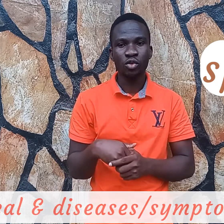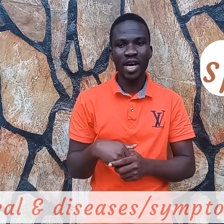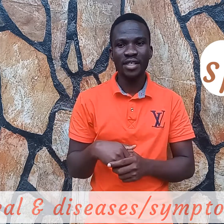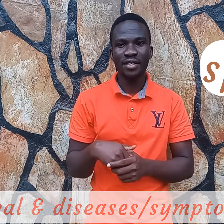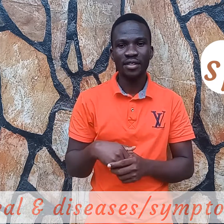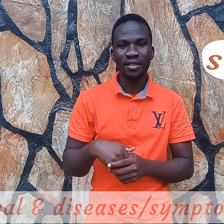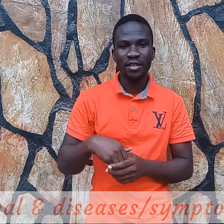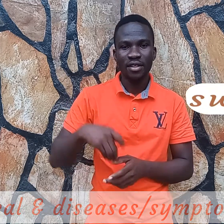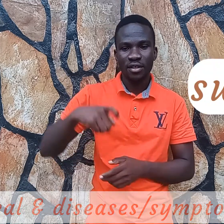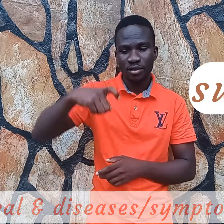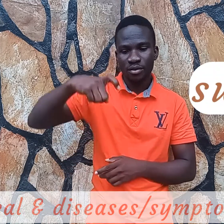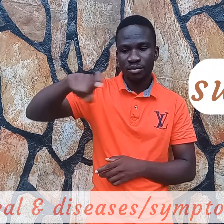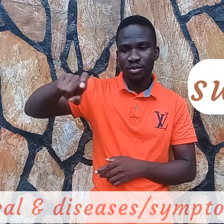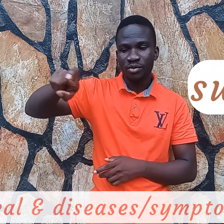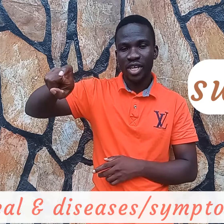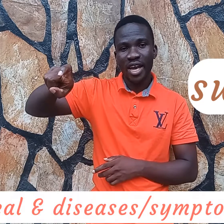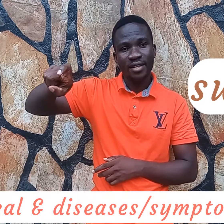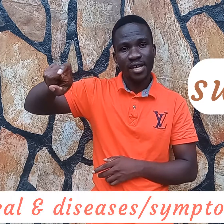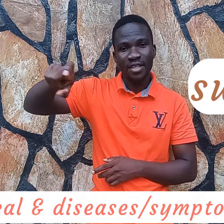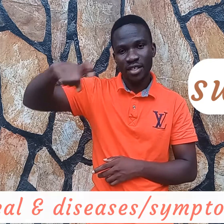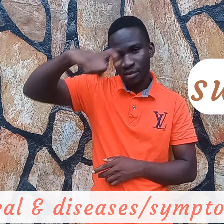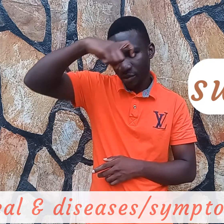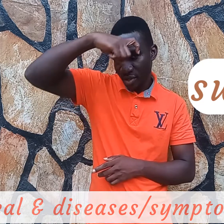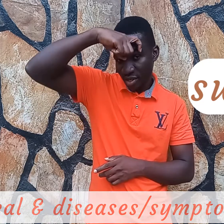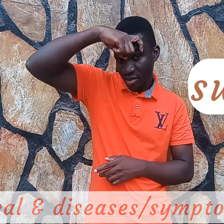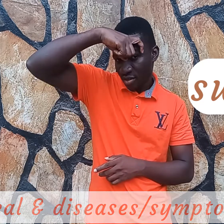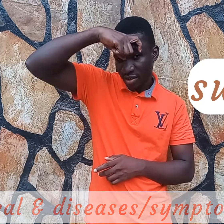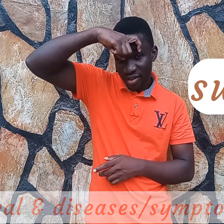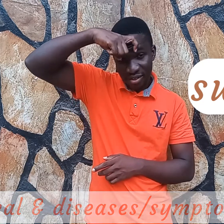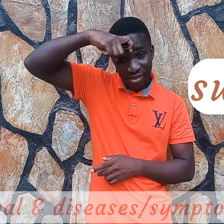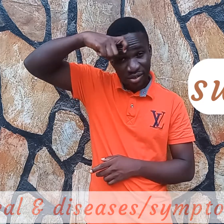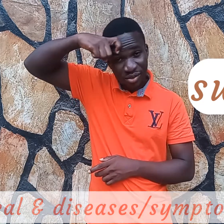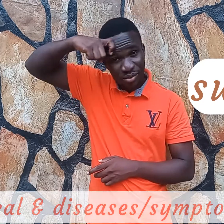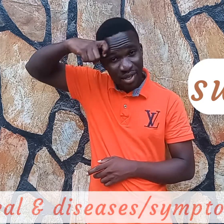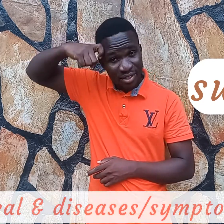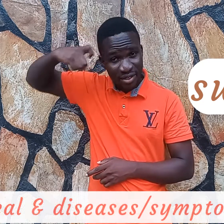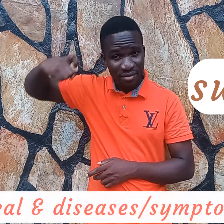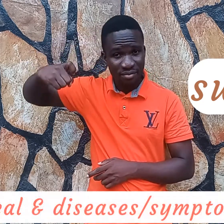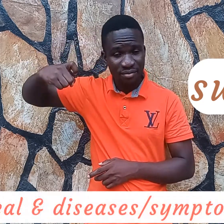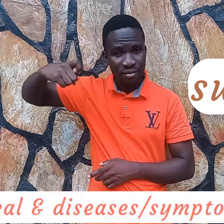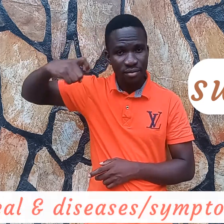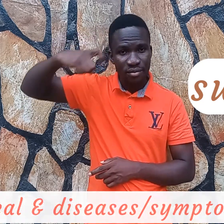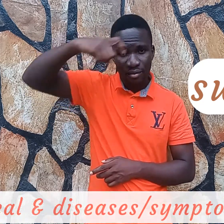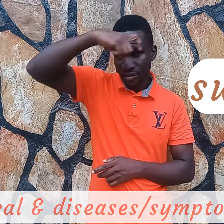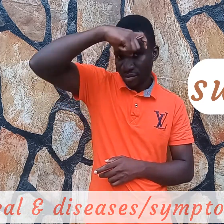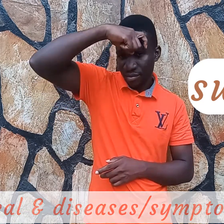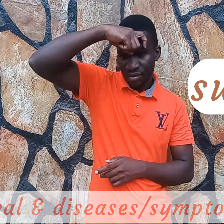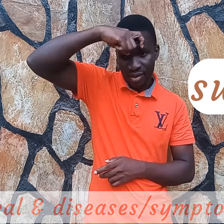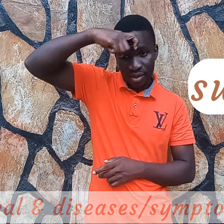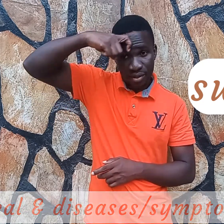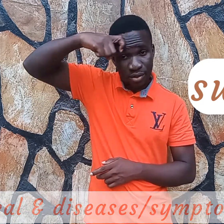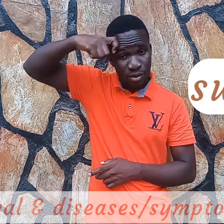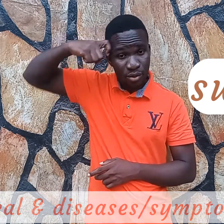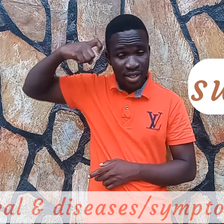sweat, the X hand shape, you see, sweat, sweat,